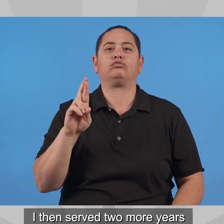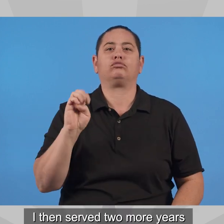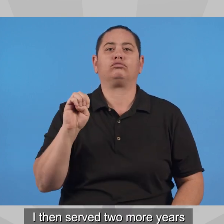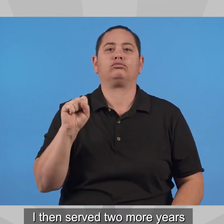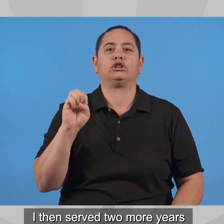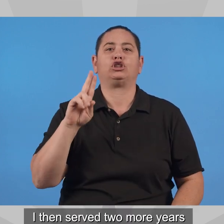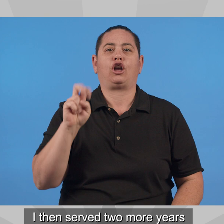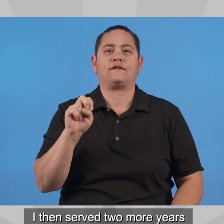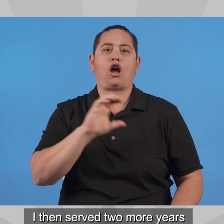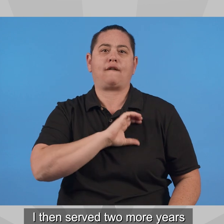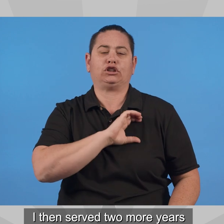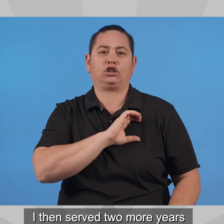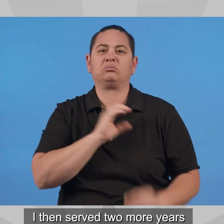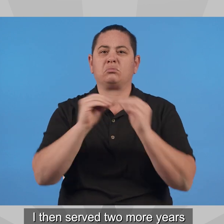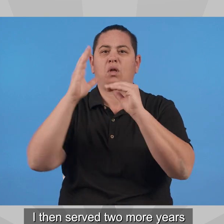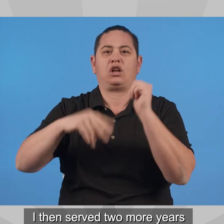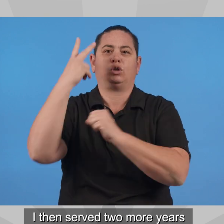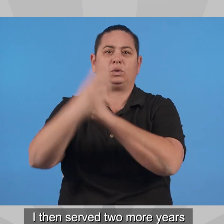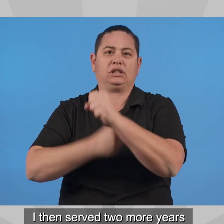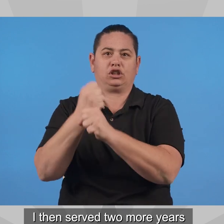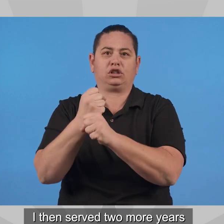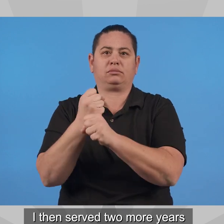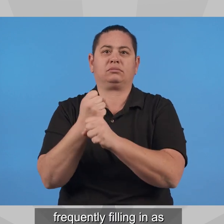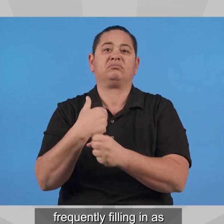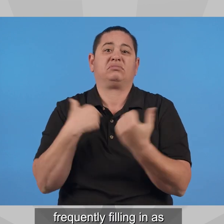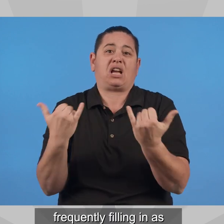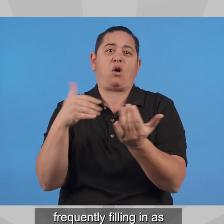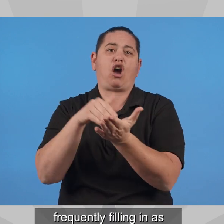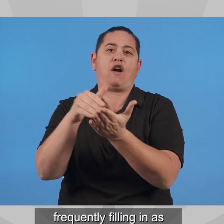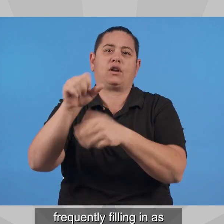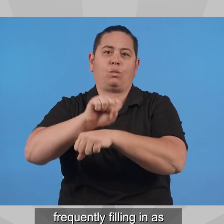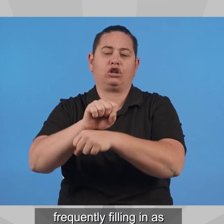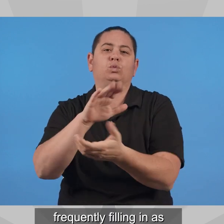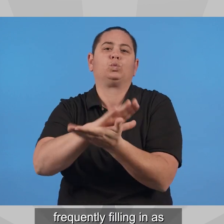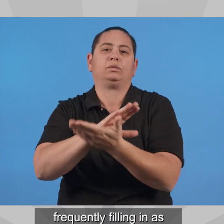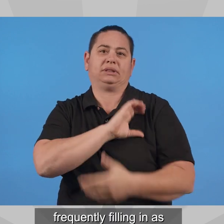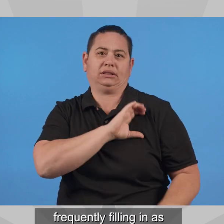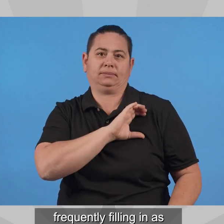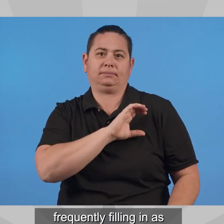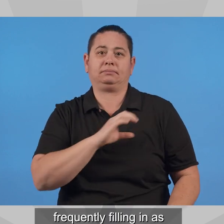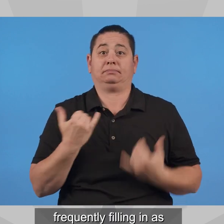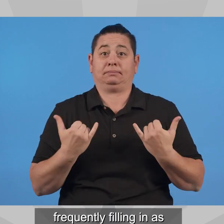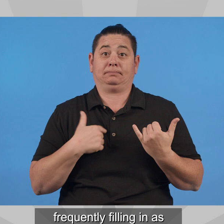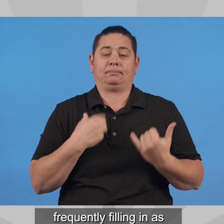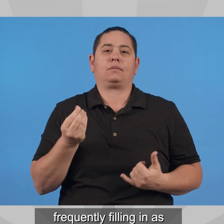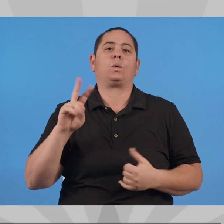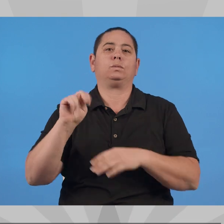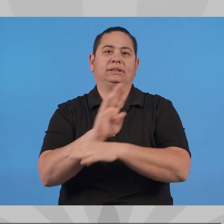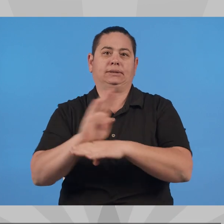served two more years as a volunteer reserve officer, frequently filling in as a school resource officer.